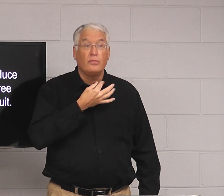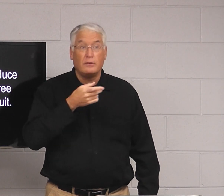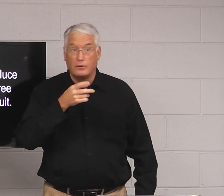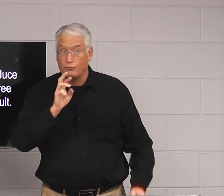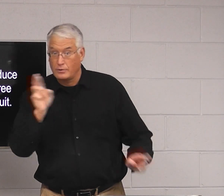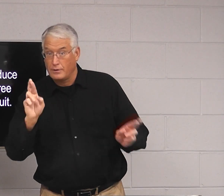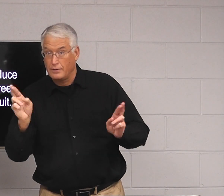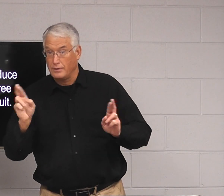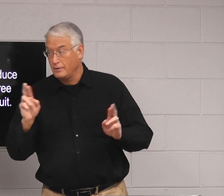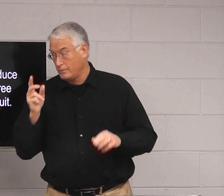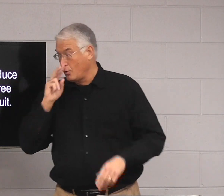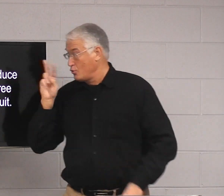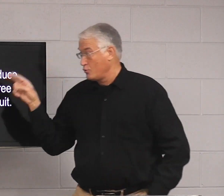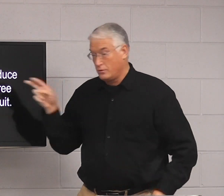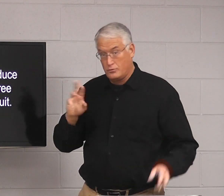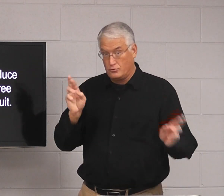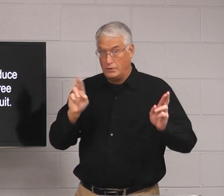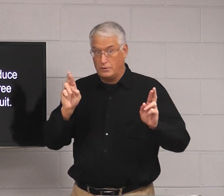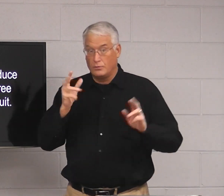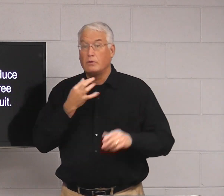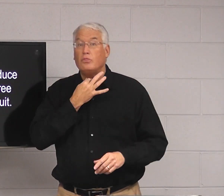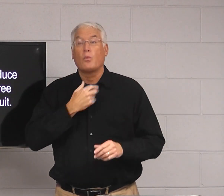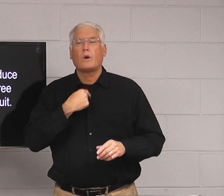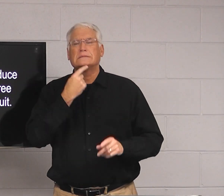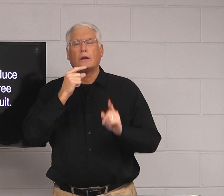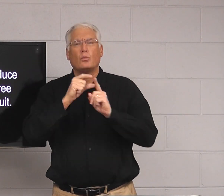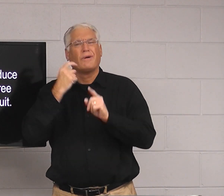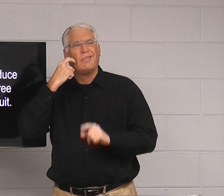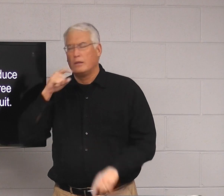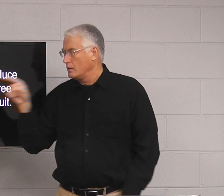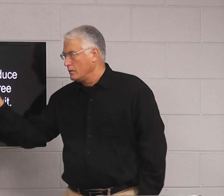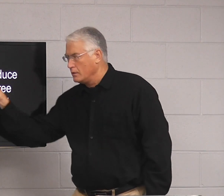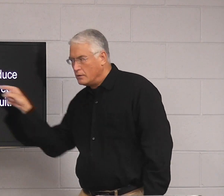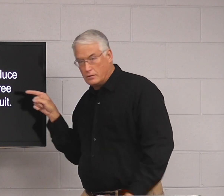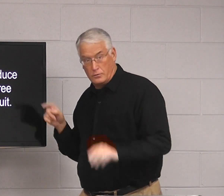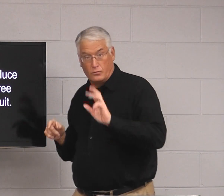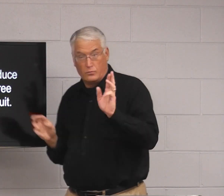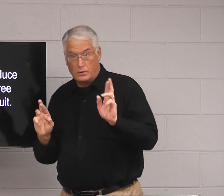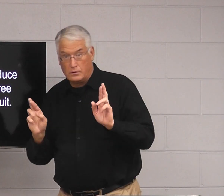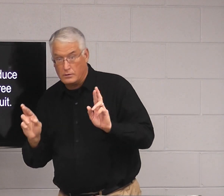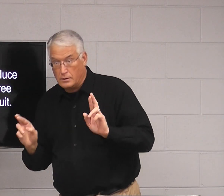about what I would say, right? So, are you ready? Look. I'm curious. What does it say? What word is this?